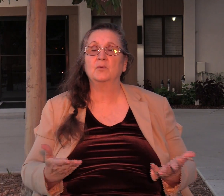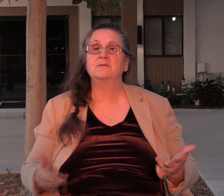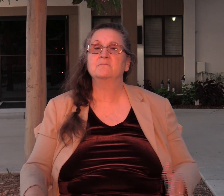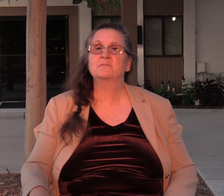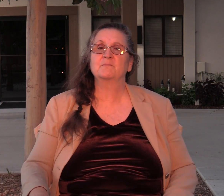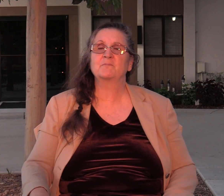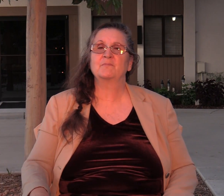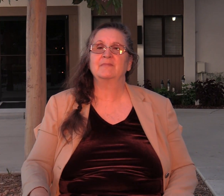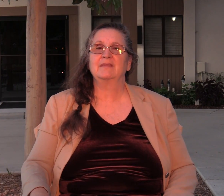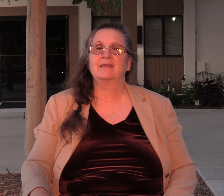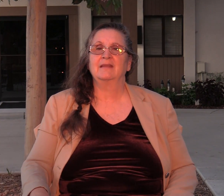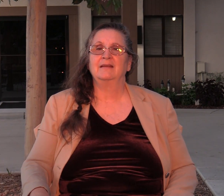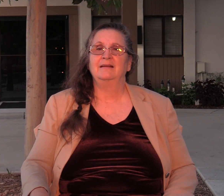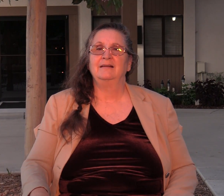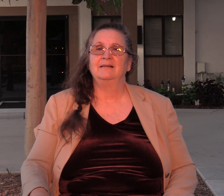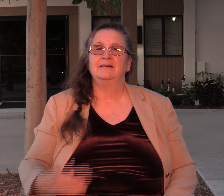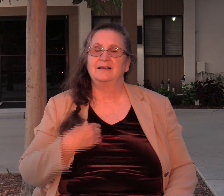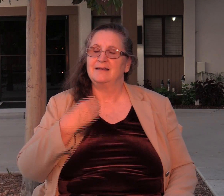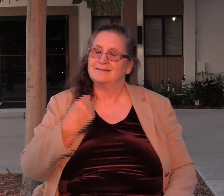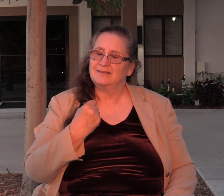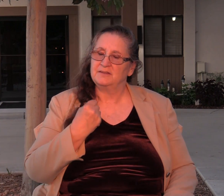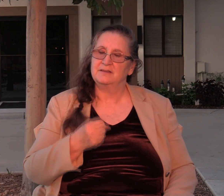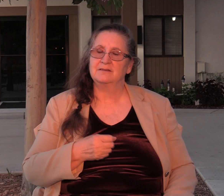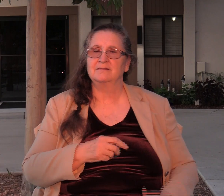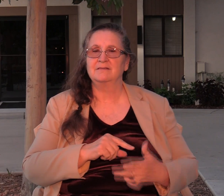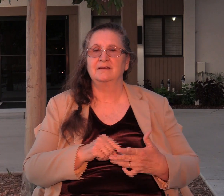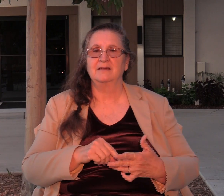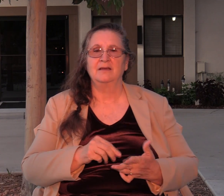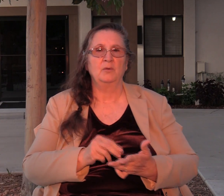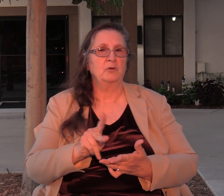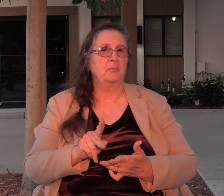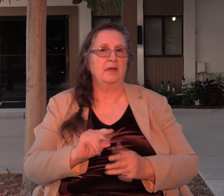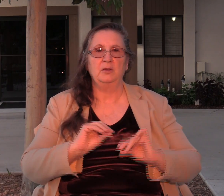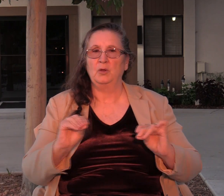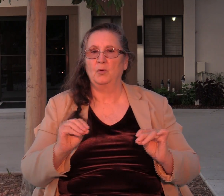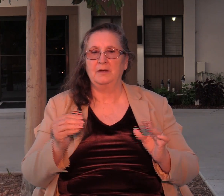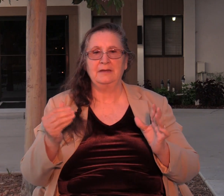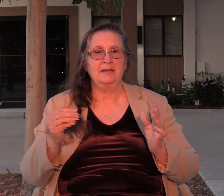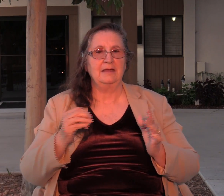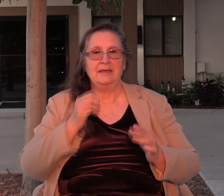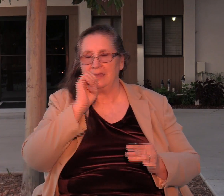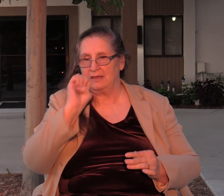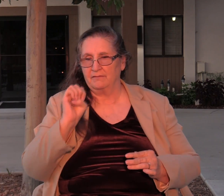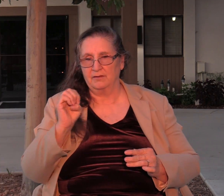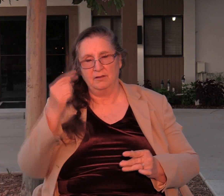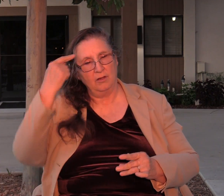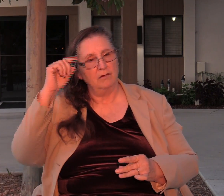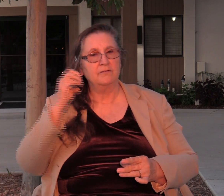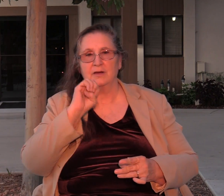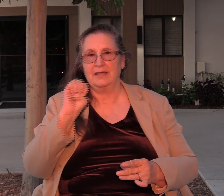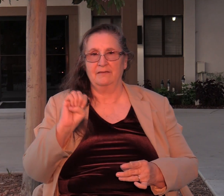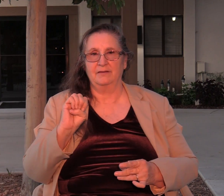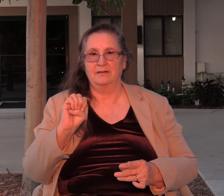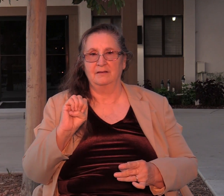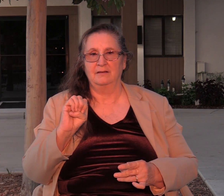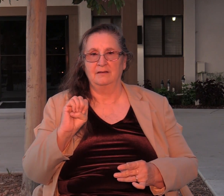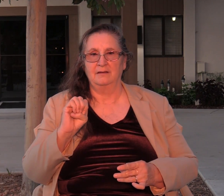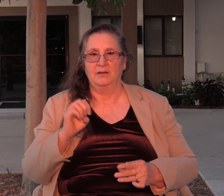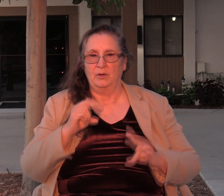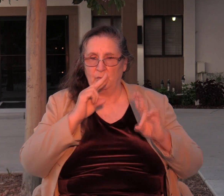this is a verse I held on to repay no one evil for evil have regard for good things in the sight of